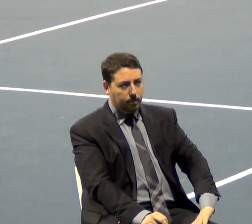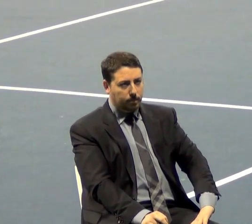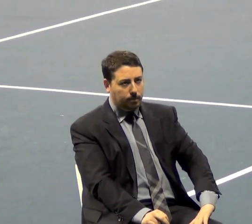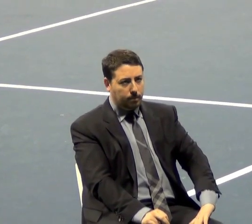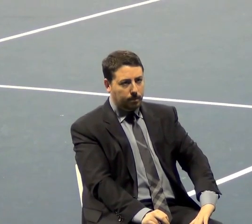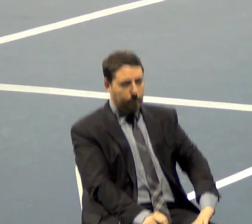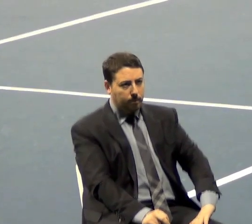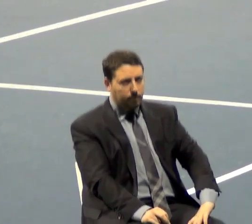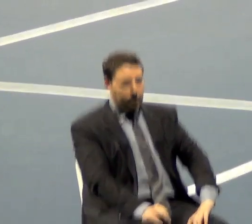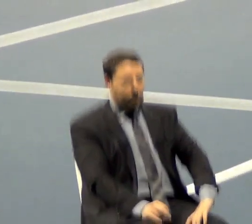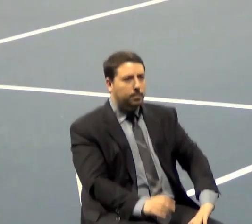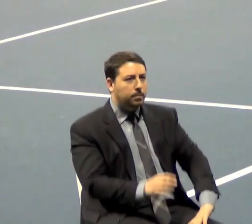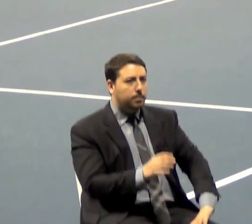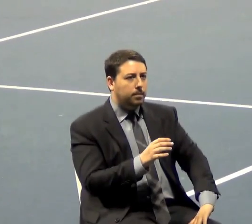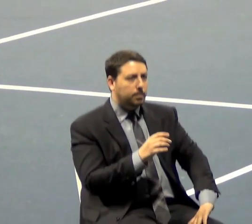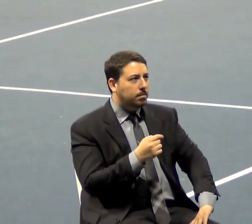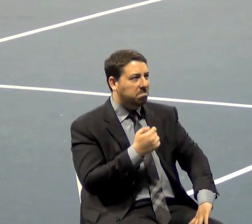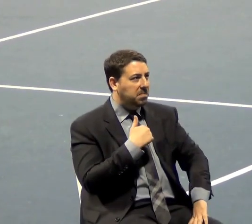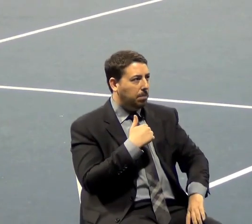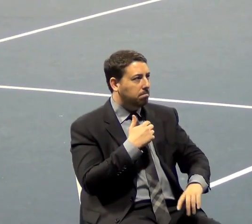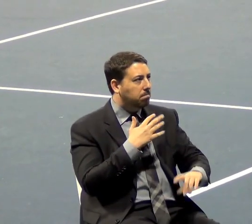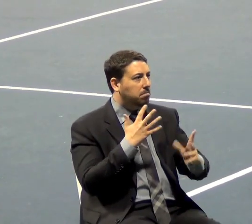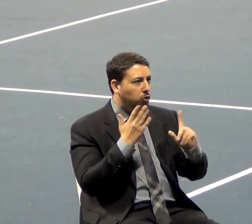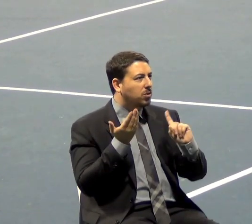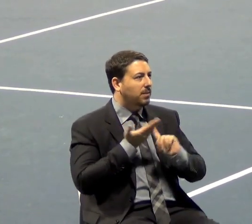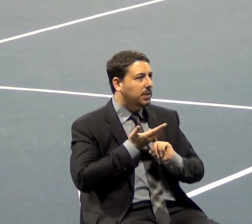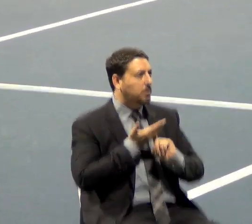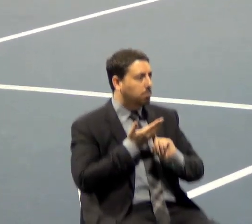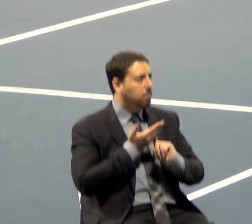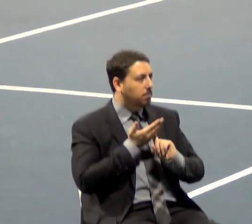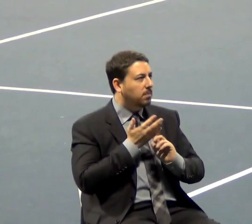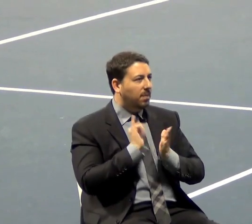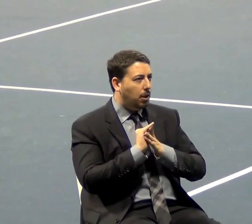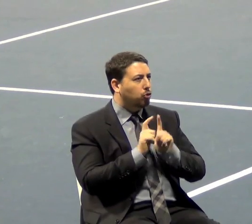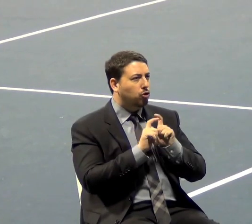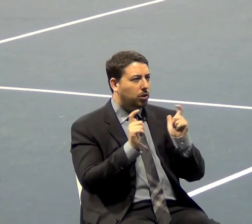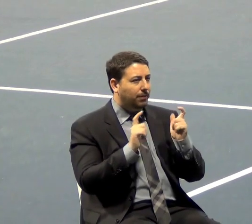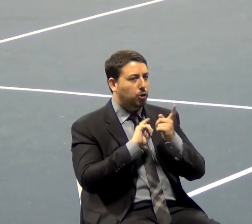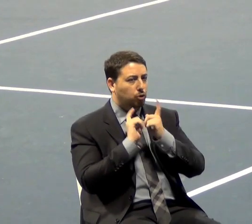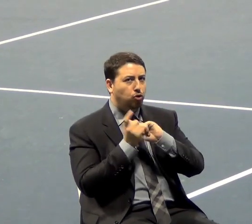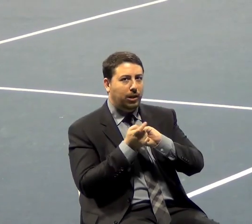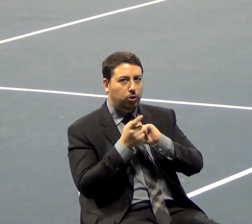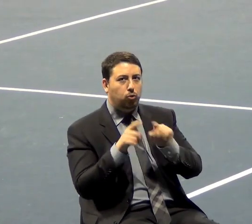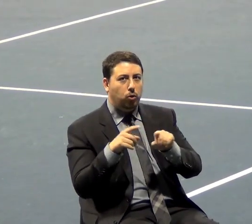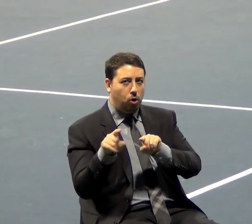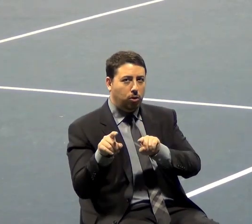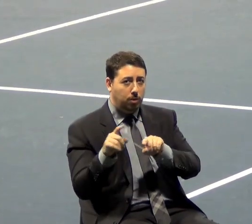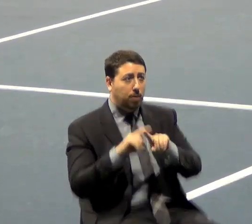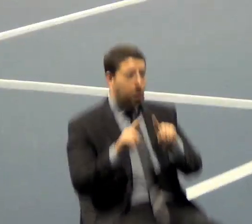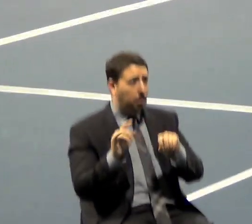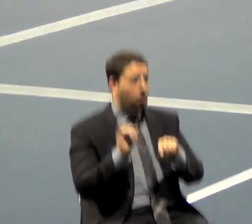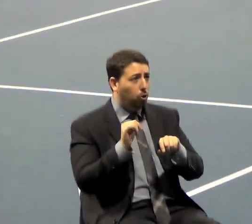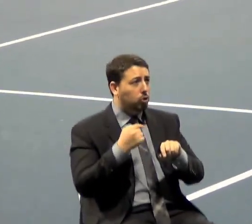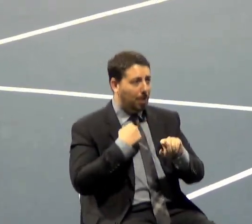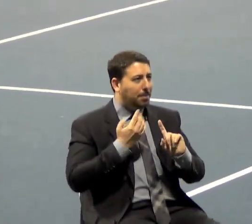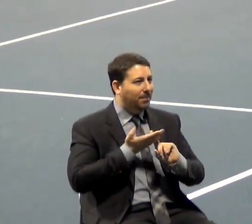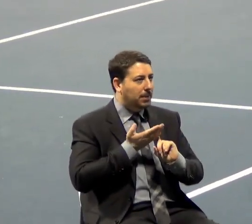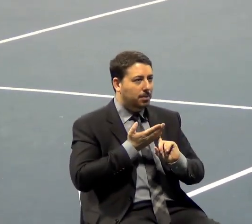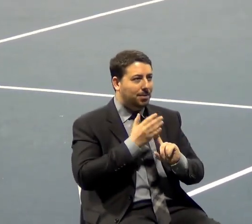So I am convinced that there is a significant change going on. But I'm also convinced it's not going to be smooth